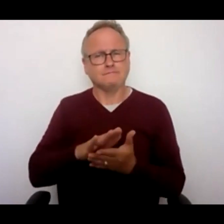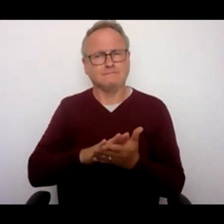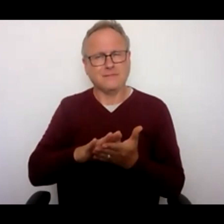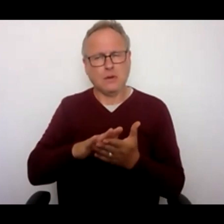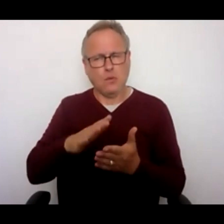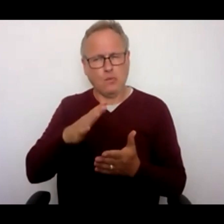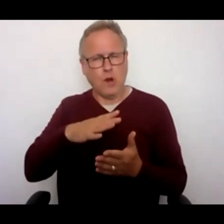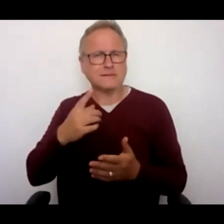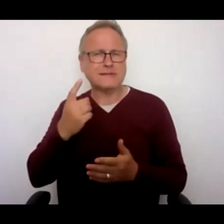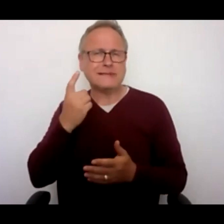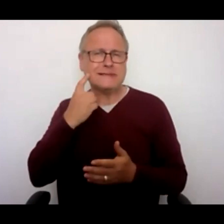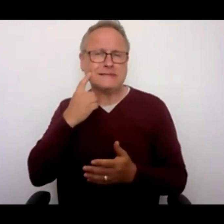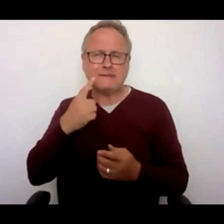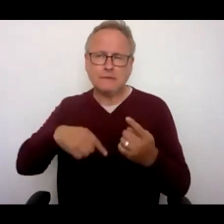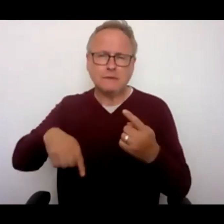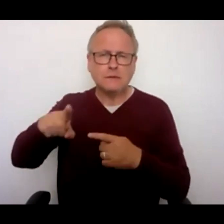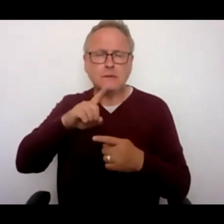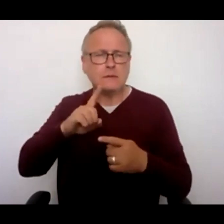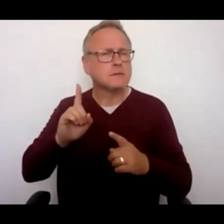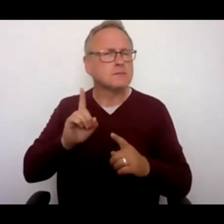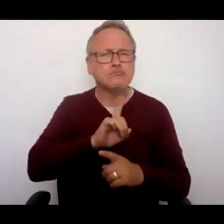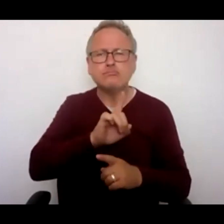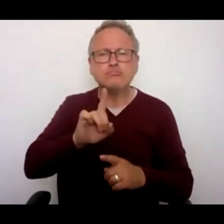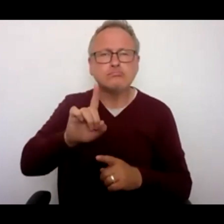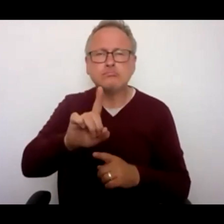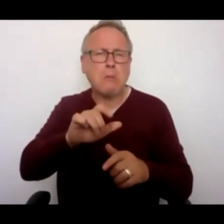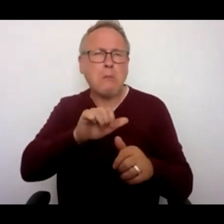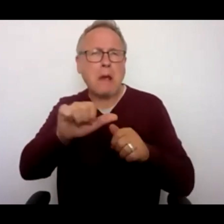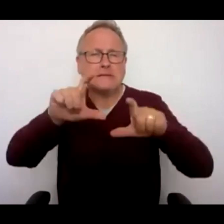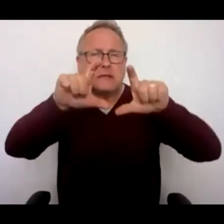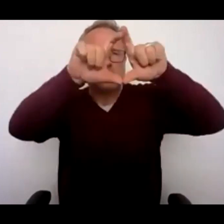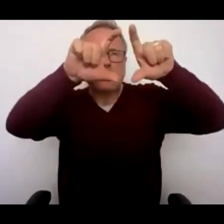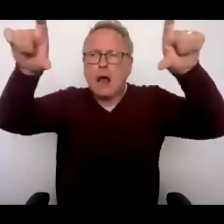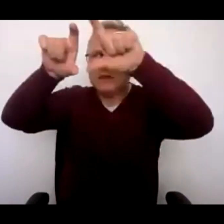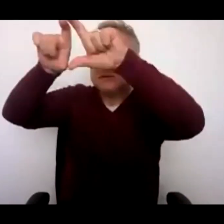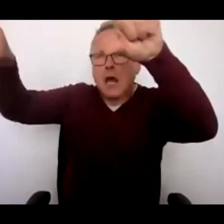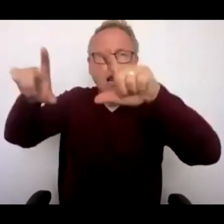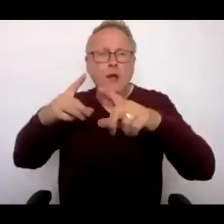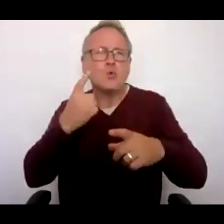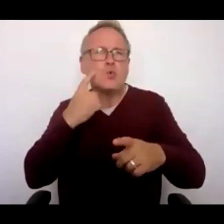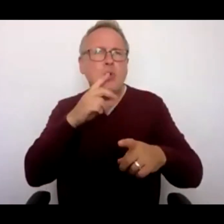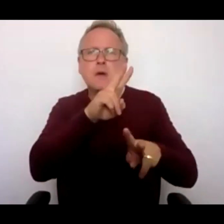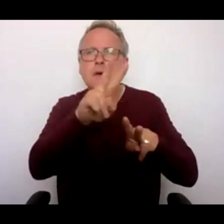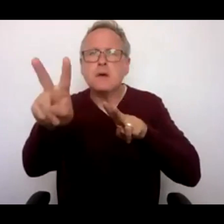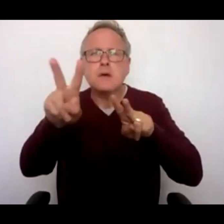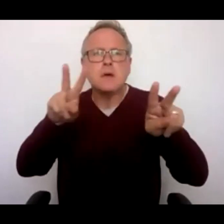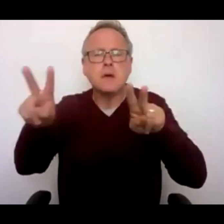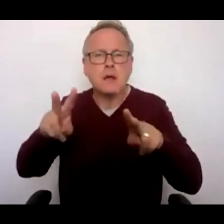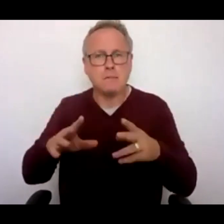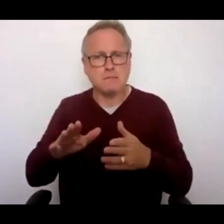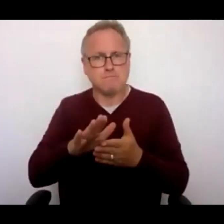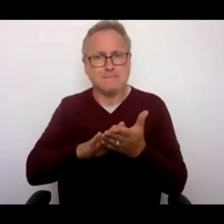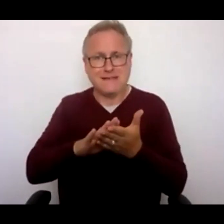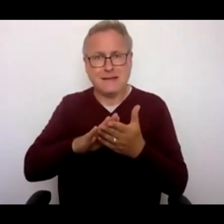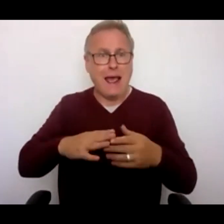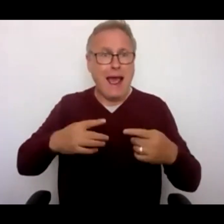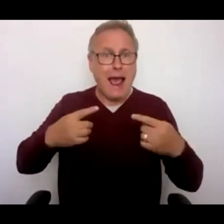around the city centre with better signs. Allow bicycles and e-scooters to use certain